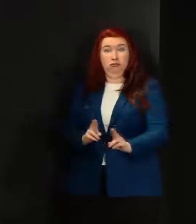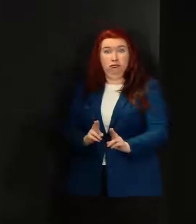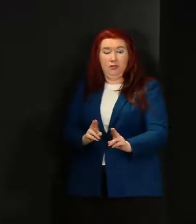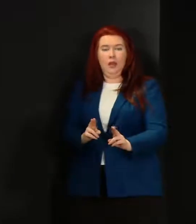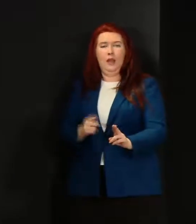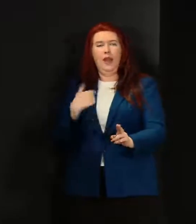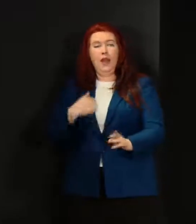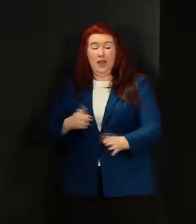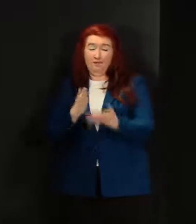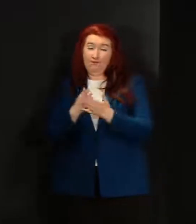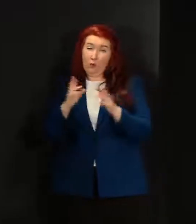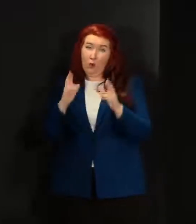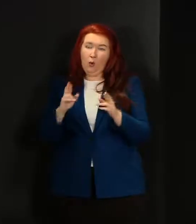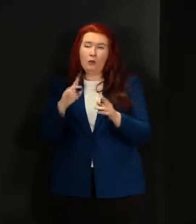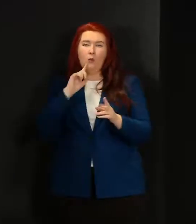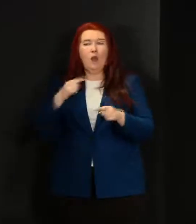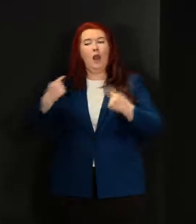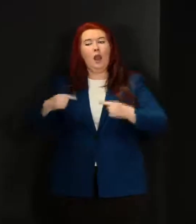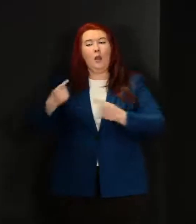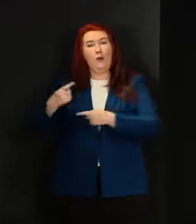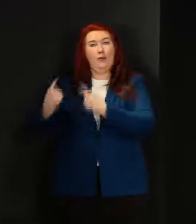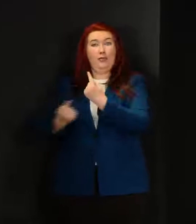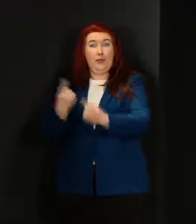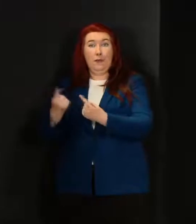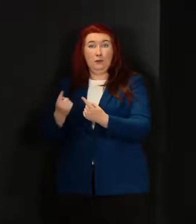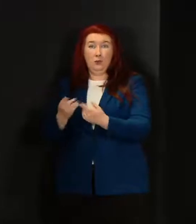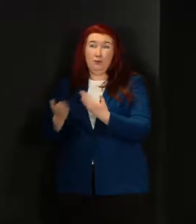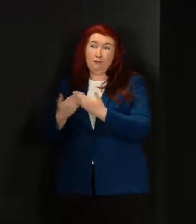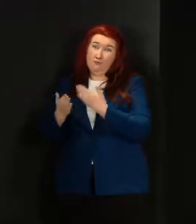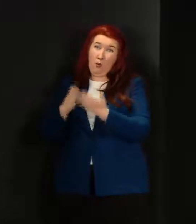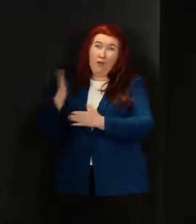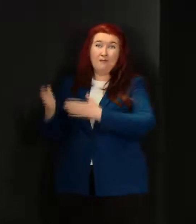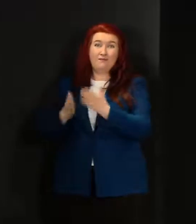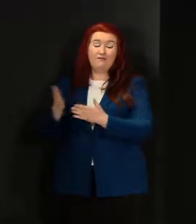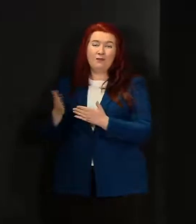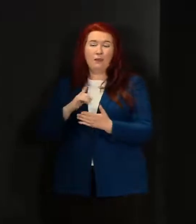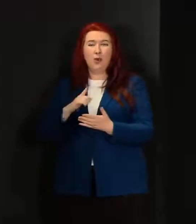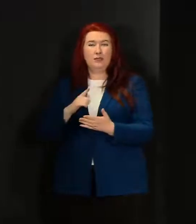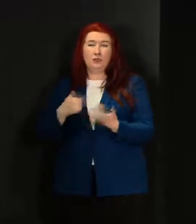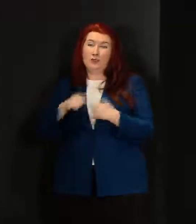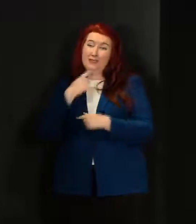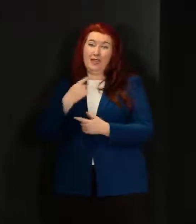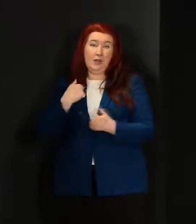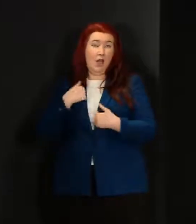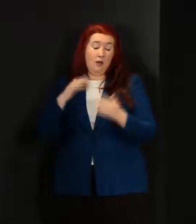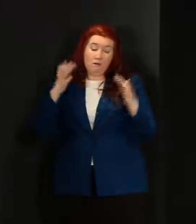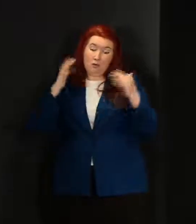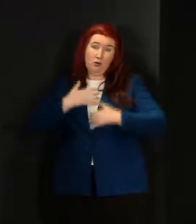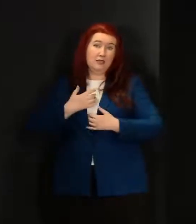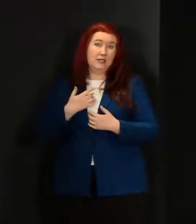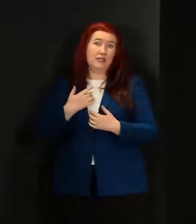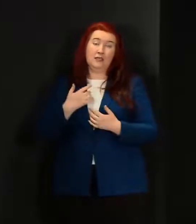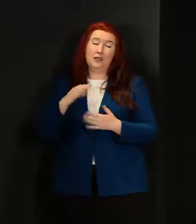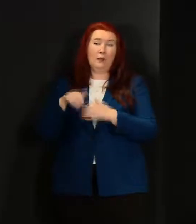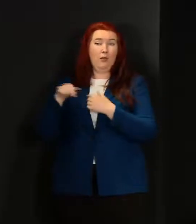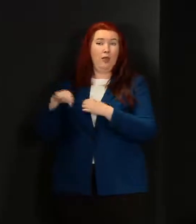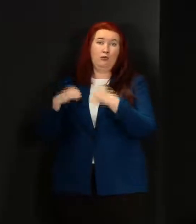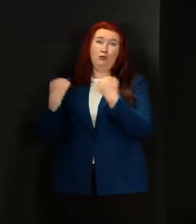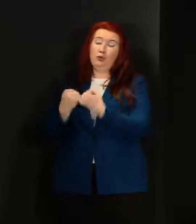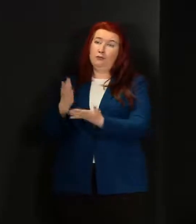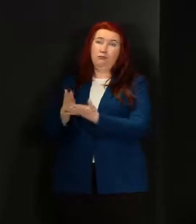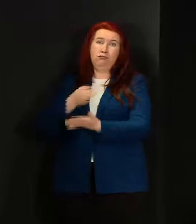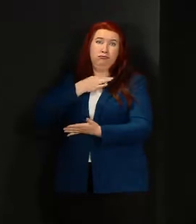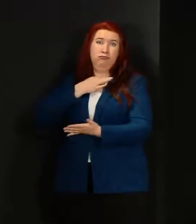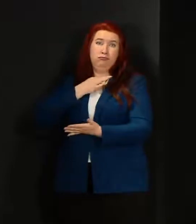hope it will be to enable them to do more than they have presently doing because as we've said I worry I worry deeply about that group being